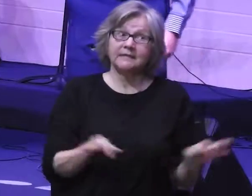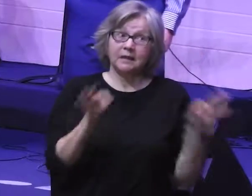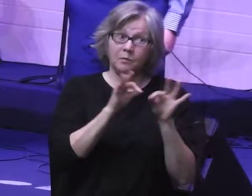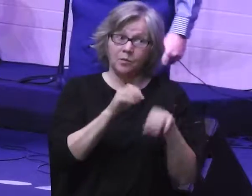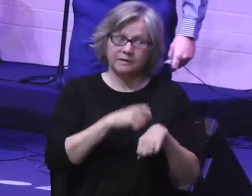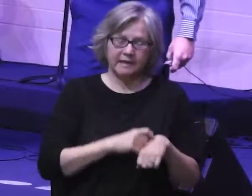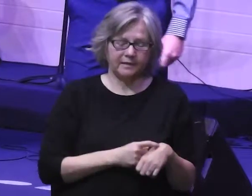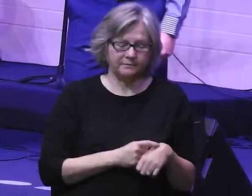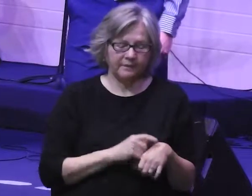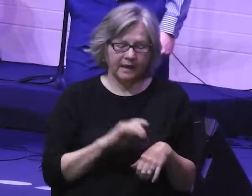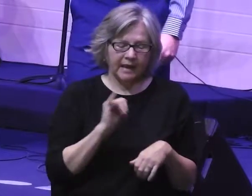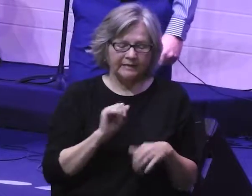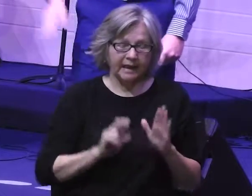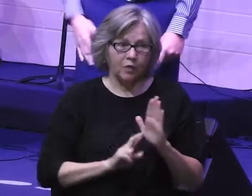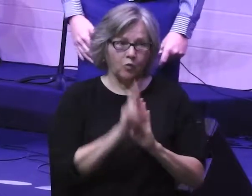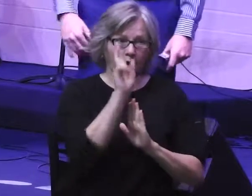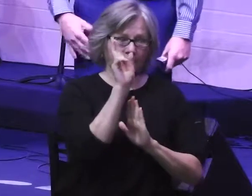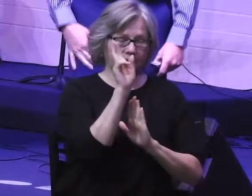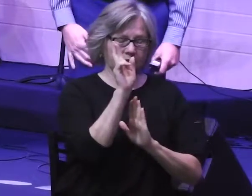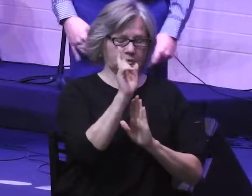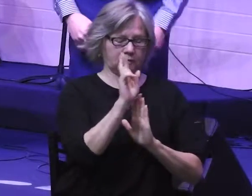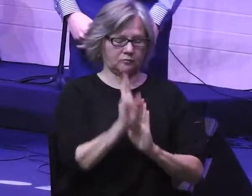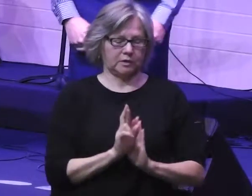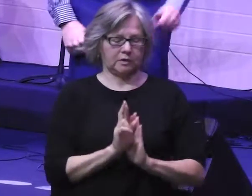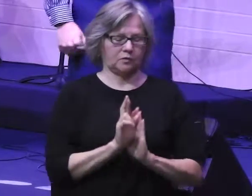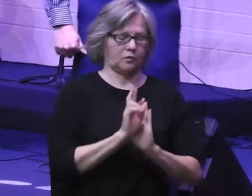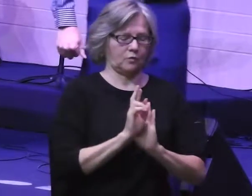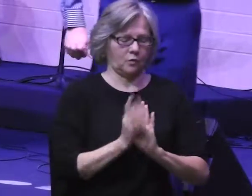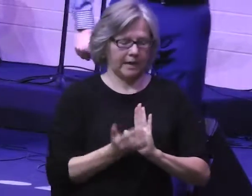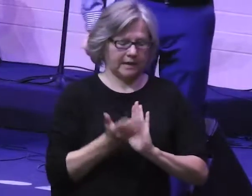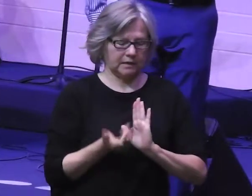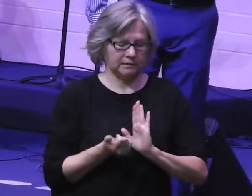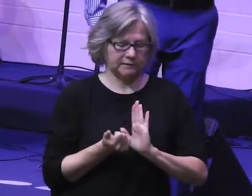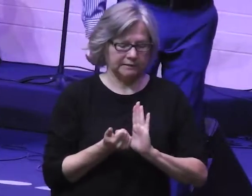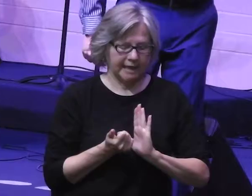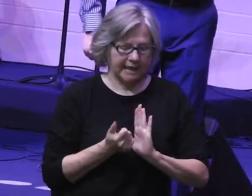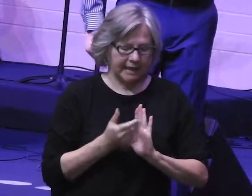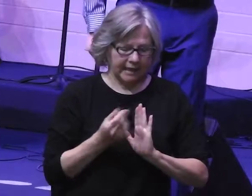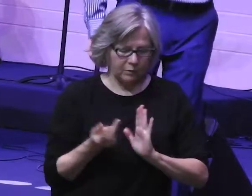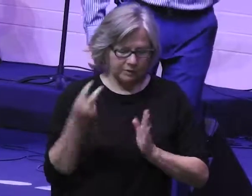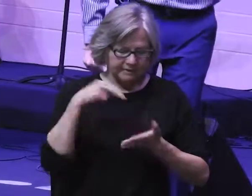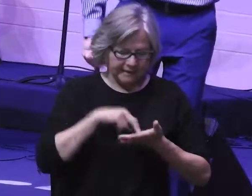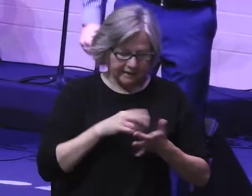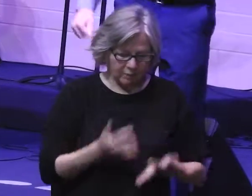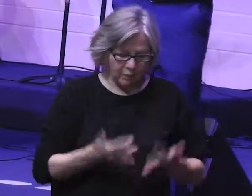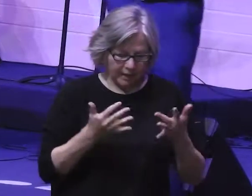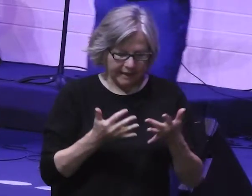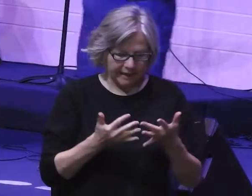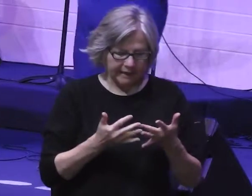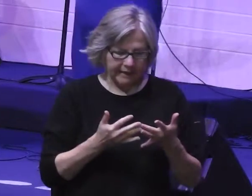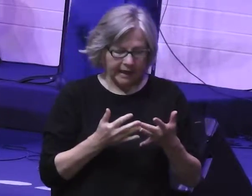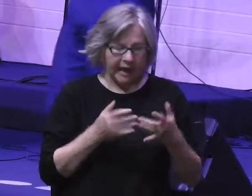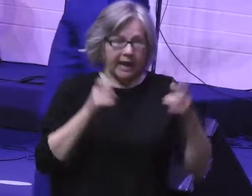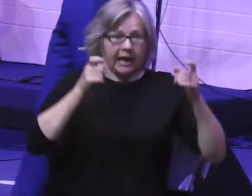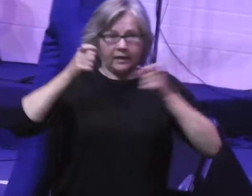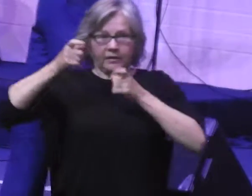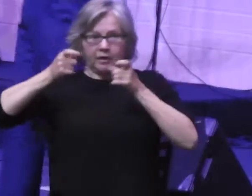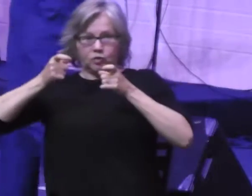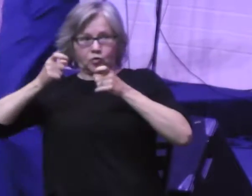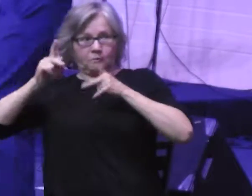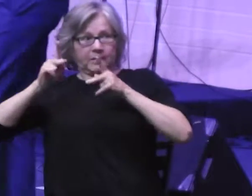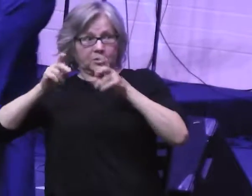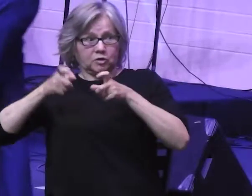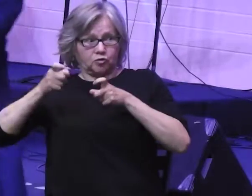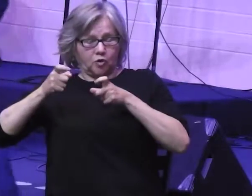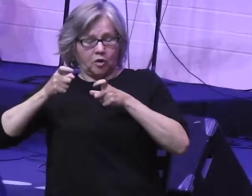you know, and we're standing right next to this rocket, and mission control is going through this final little checklist, and we're